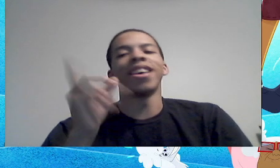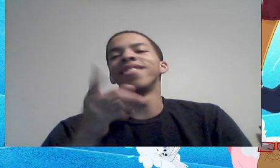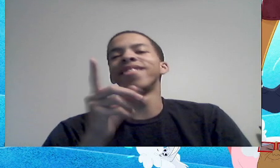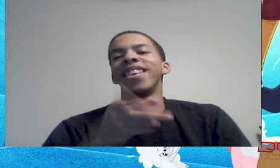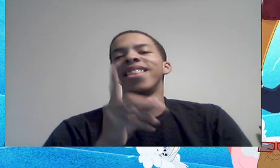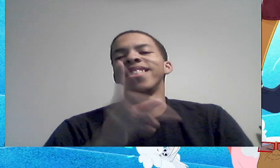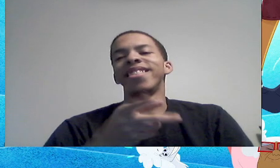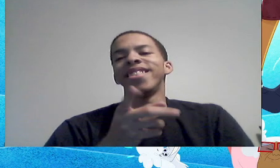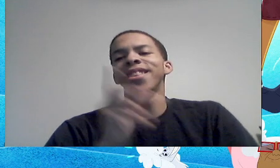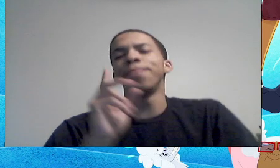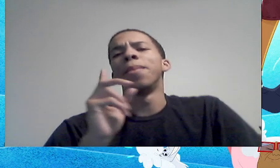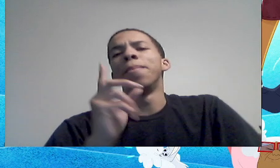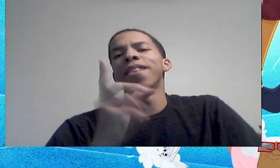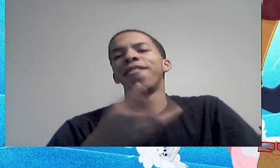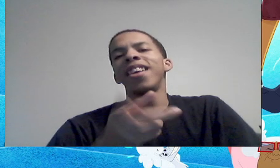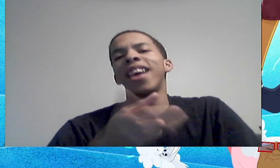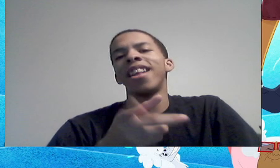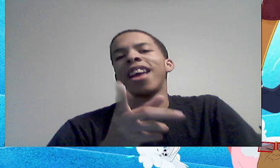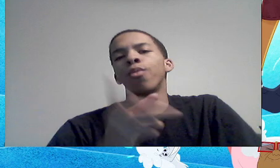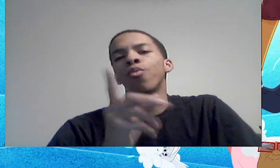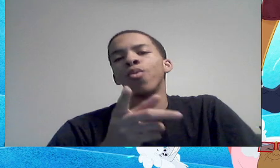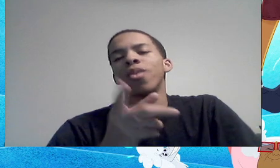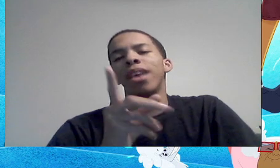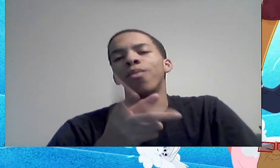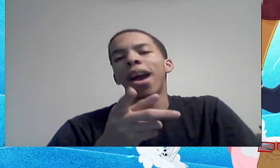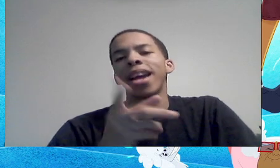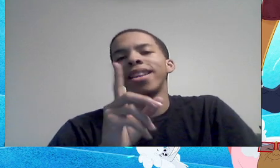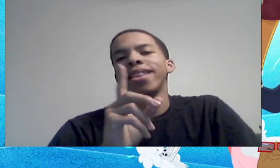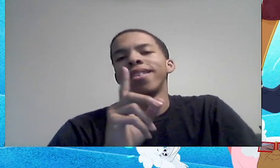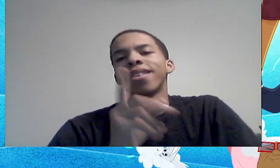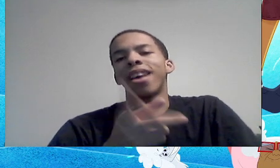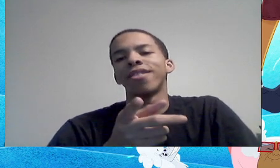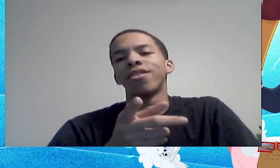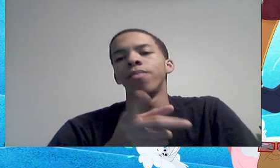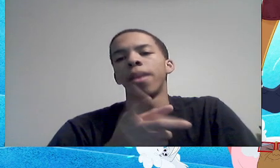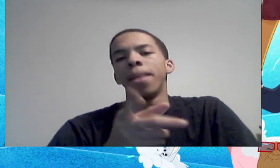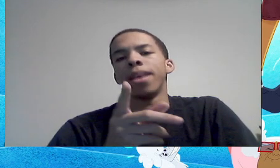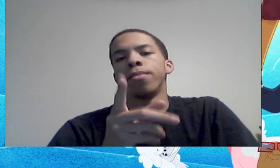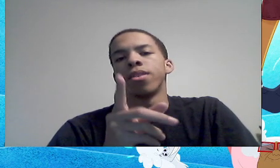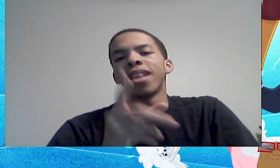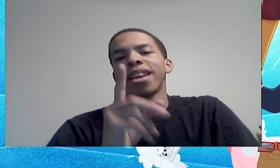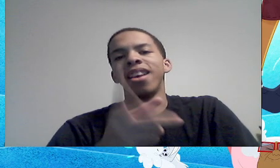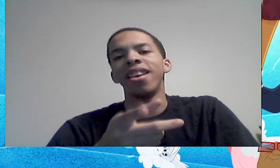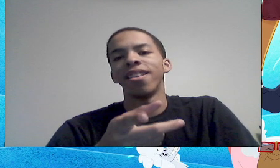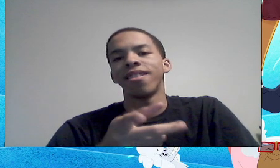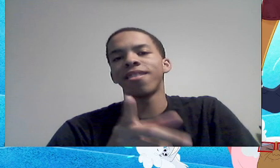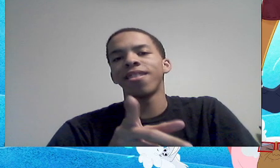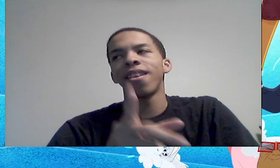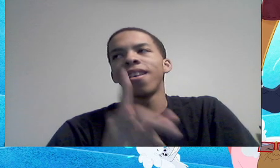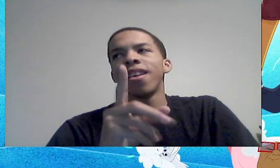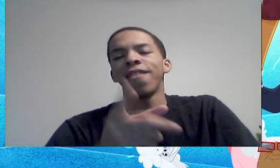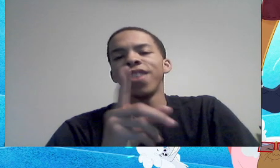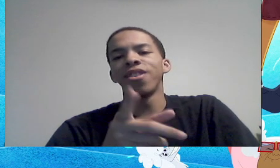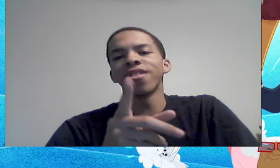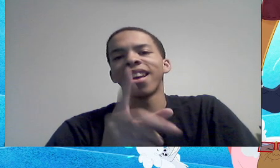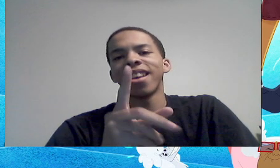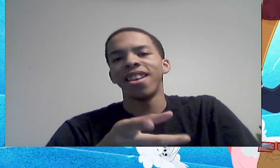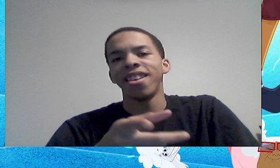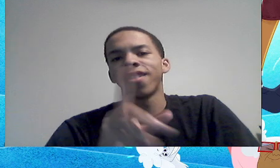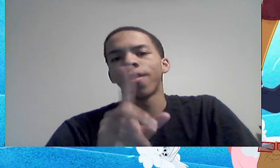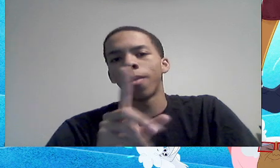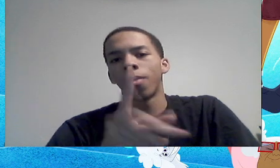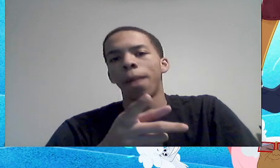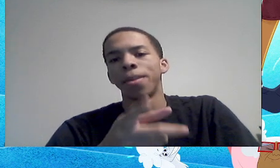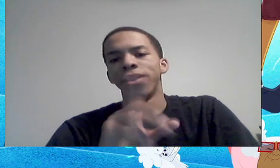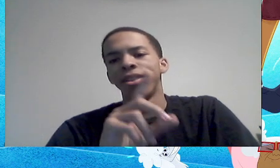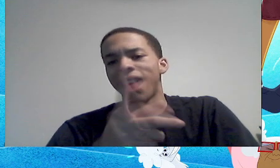Oscar, I understand that he's cheap, but if he had a, a raggedy costume that made him look like Hiss, if he looked like